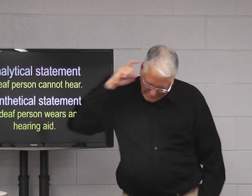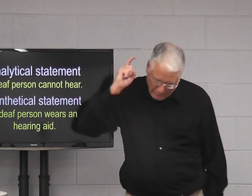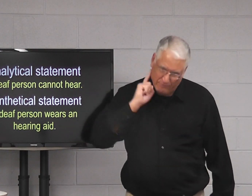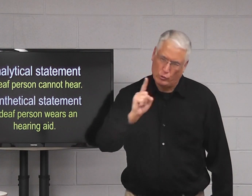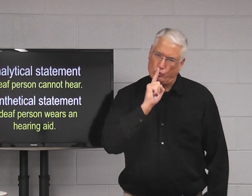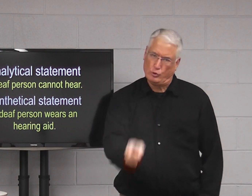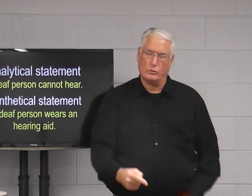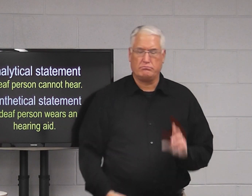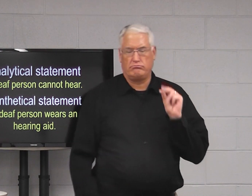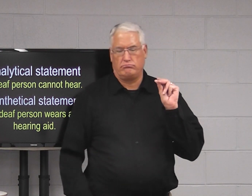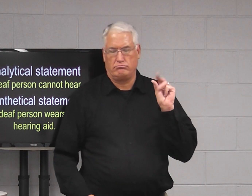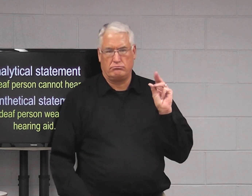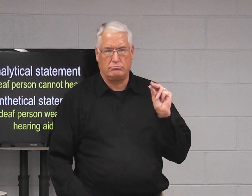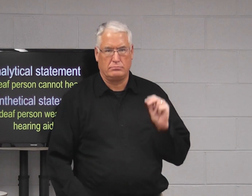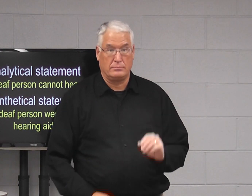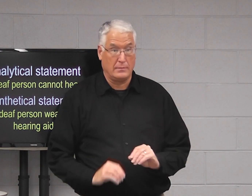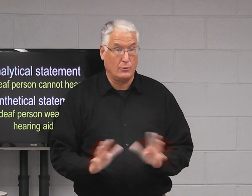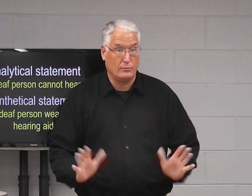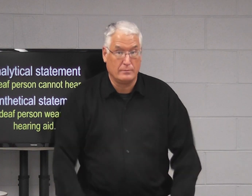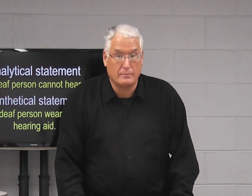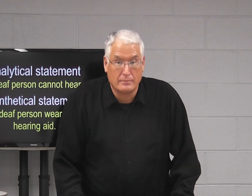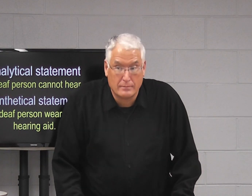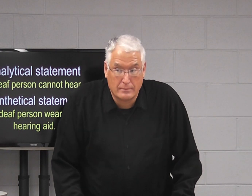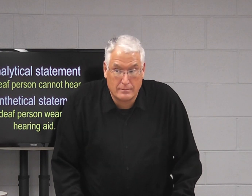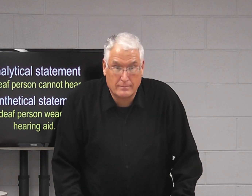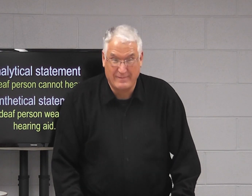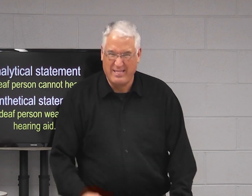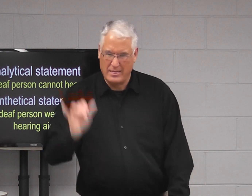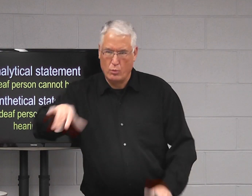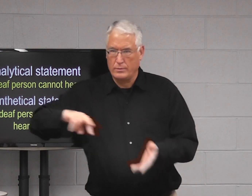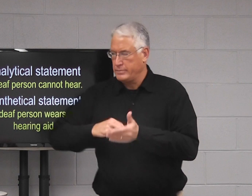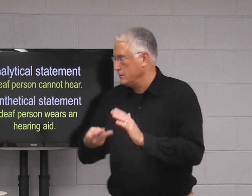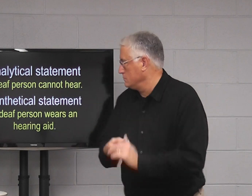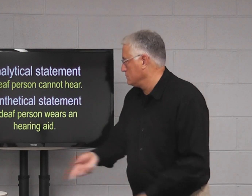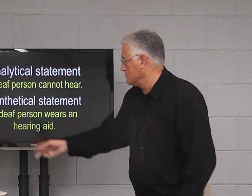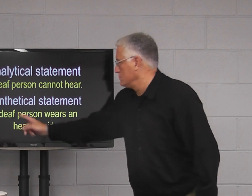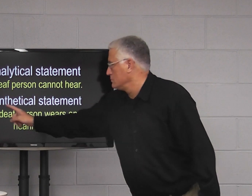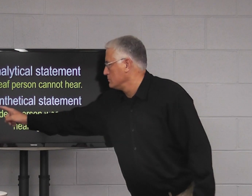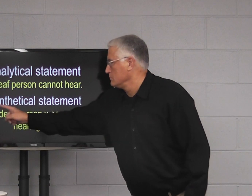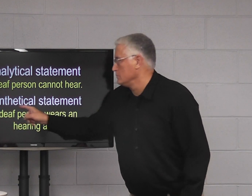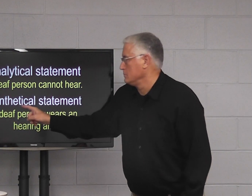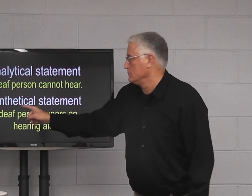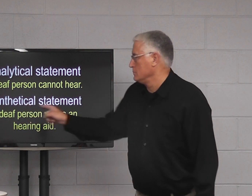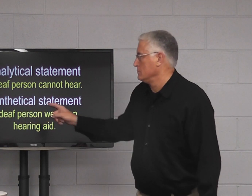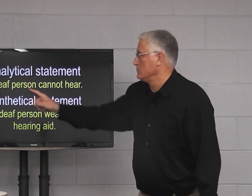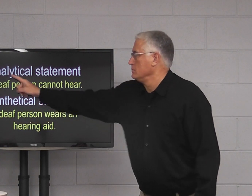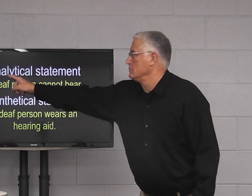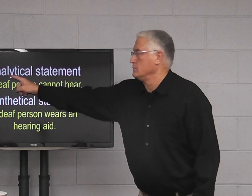doesn't mean that they absolutely have a hearing aid. So, that's what this means by